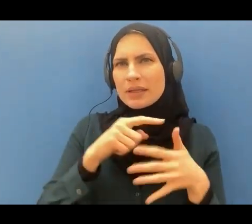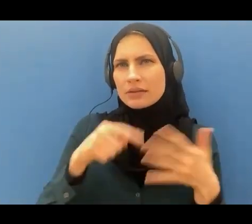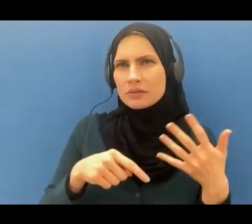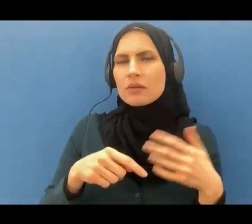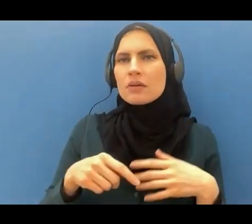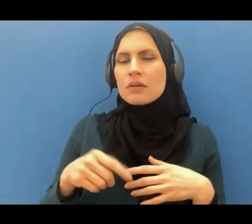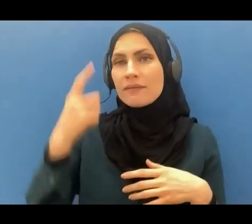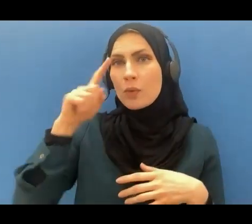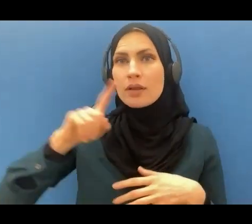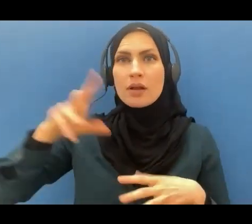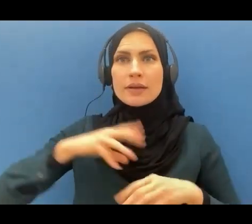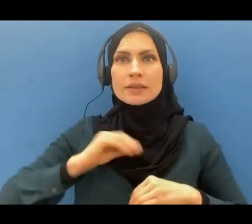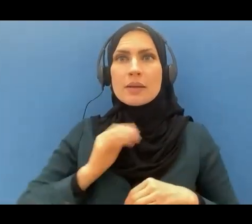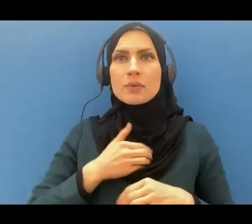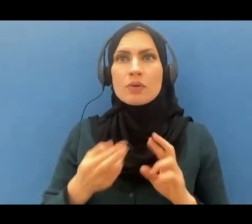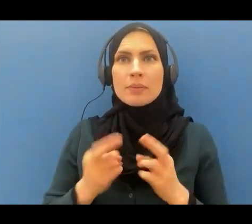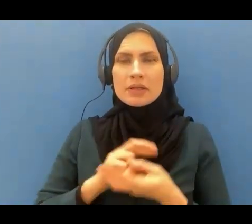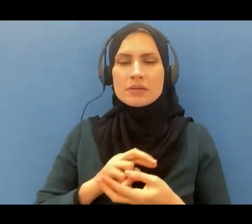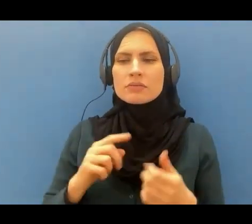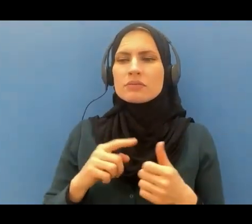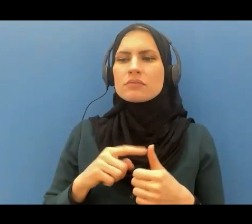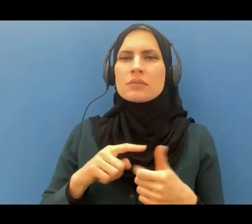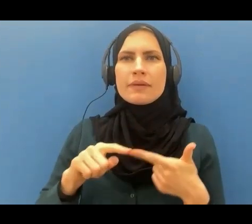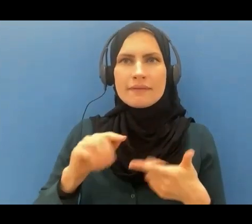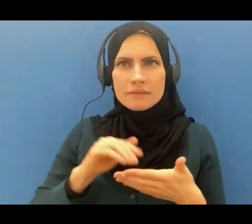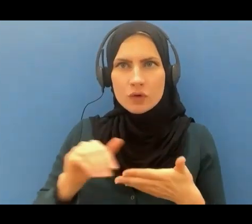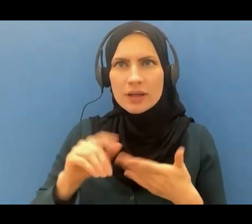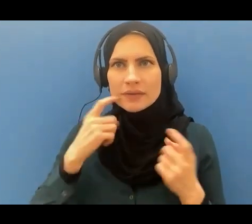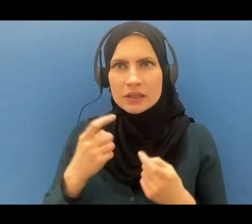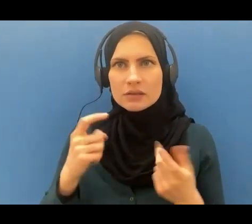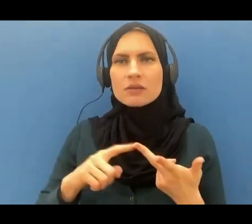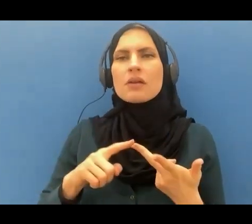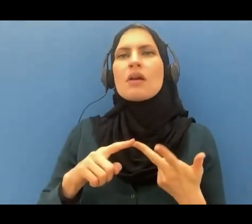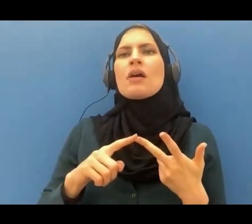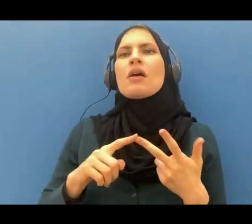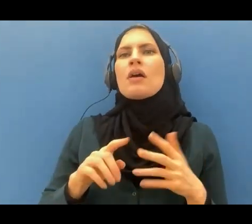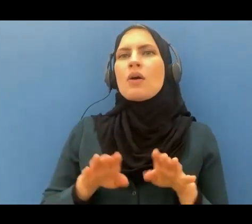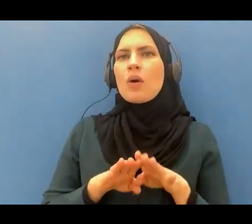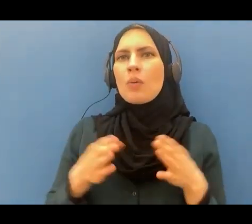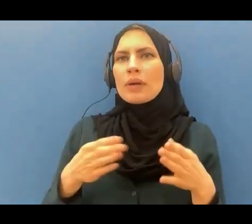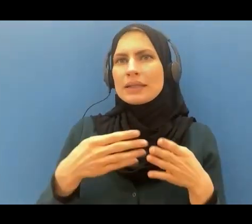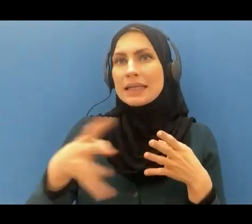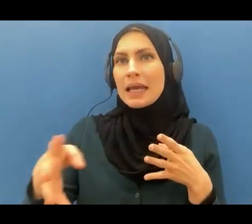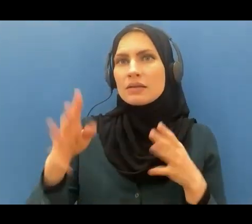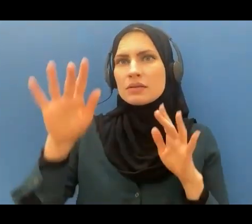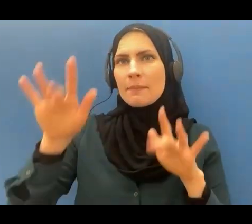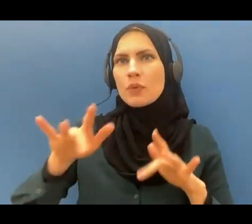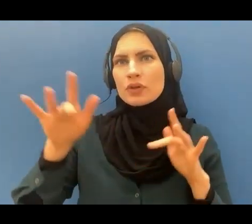our repentance, forgive our sins and open the gates of mercy and shower us with his